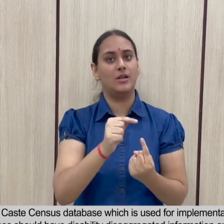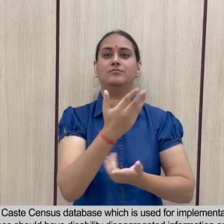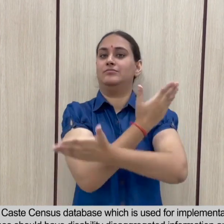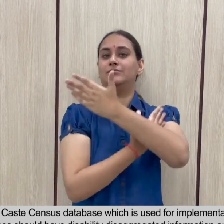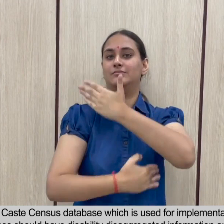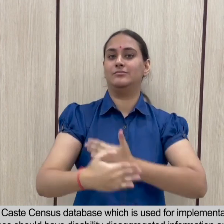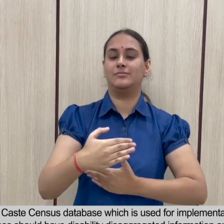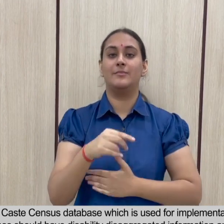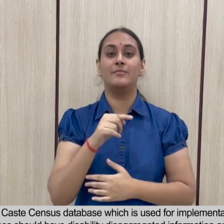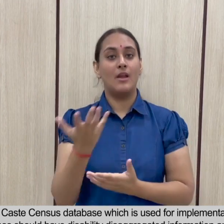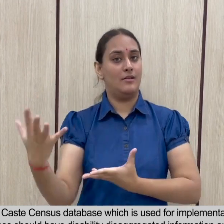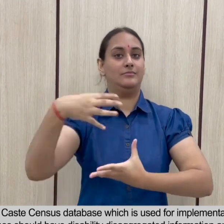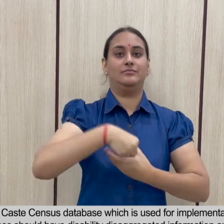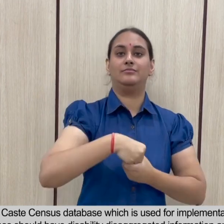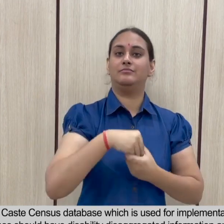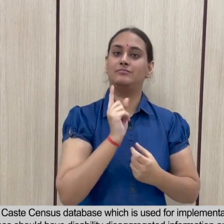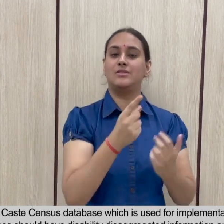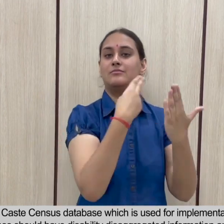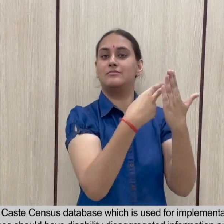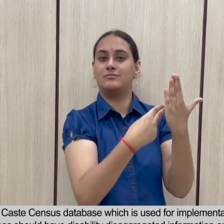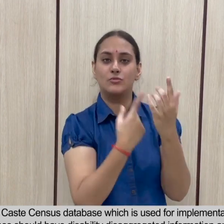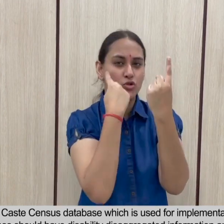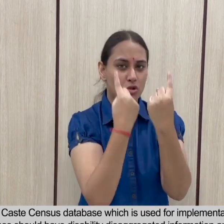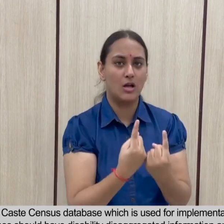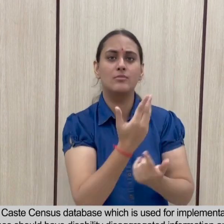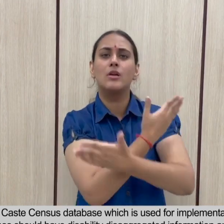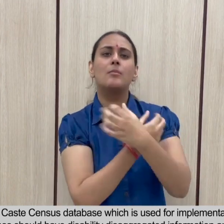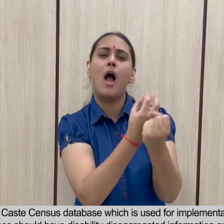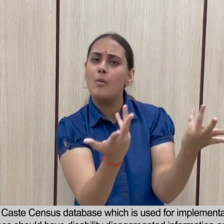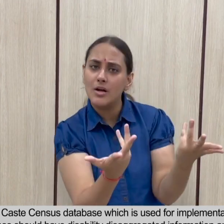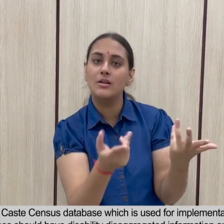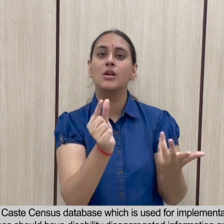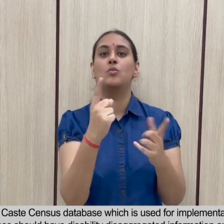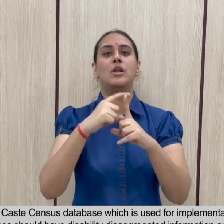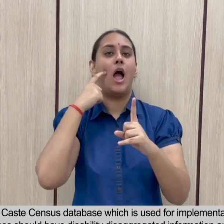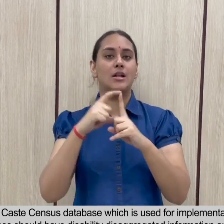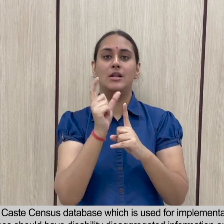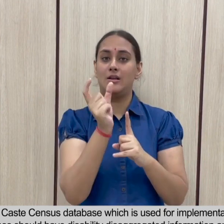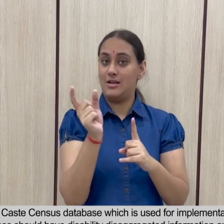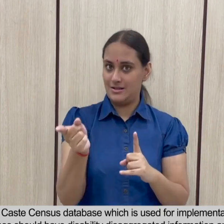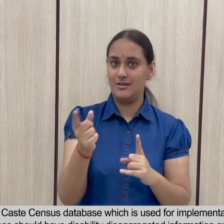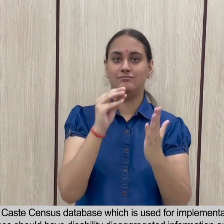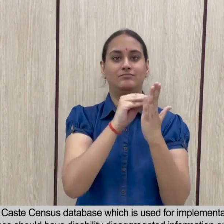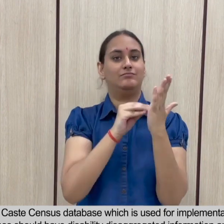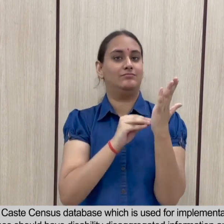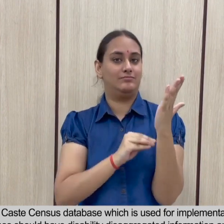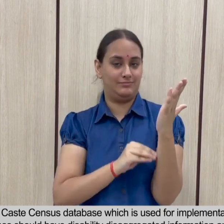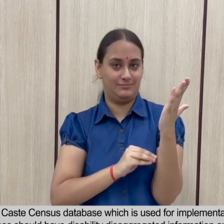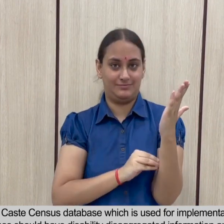alleviation and development programs, should have disability disaggregated information and must capture UDID